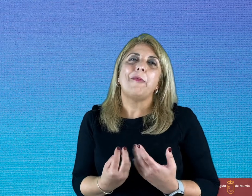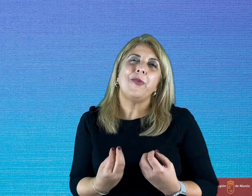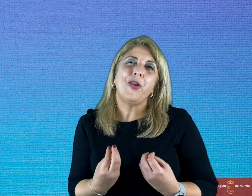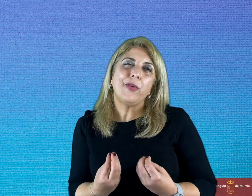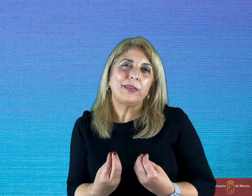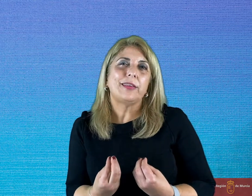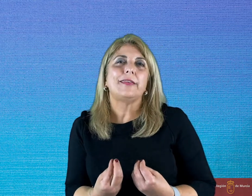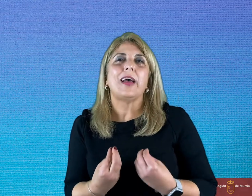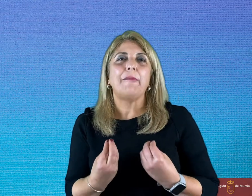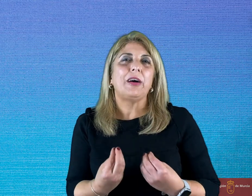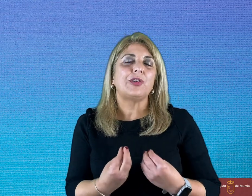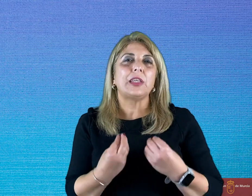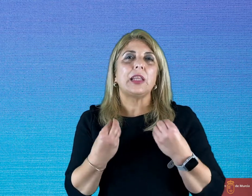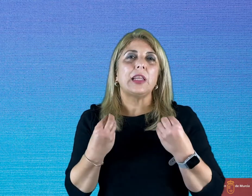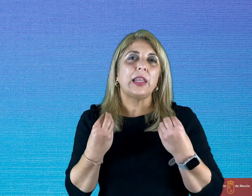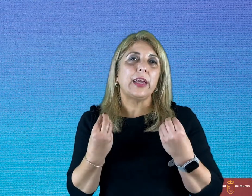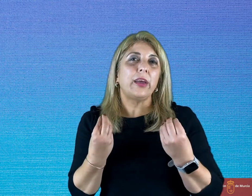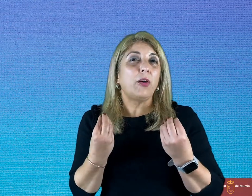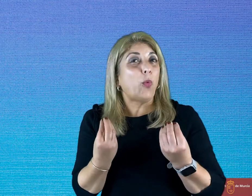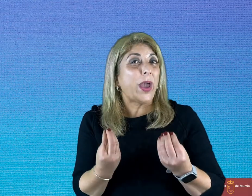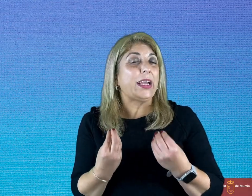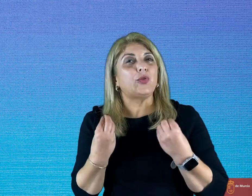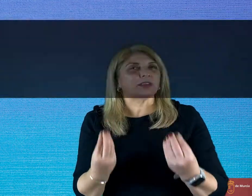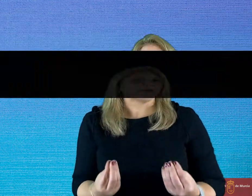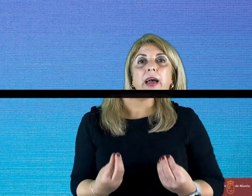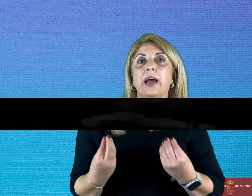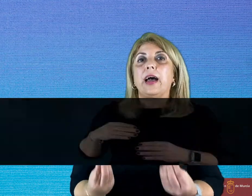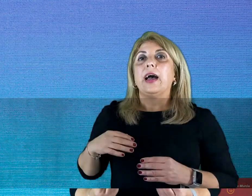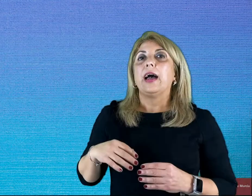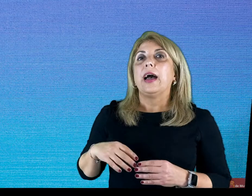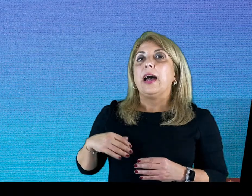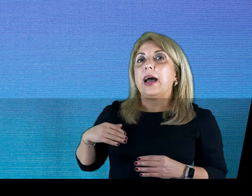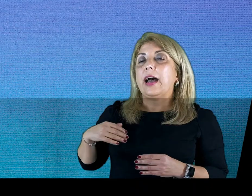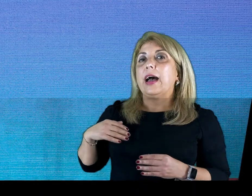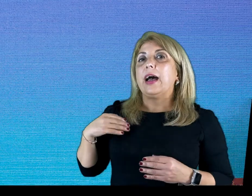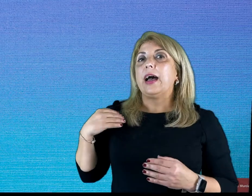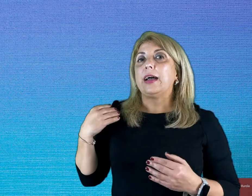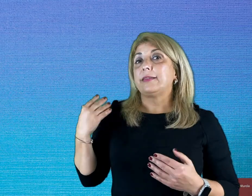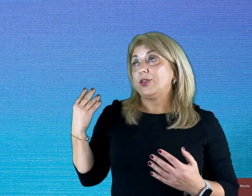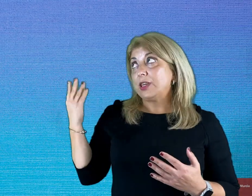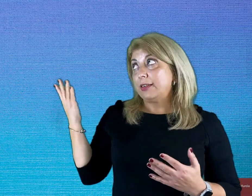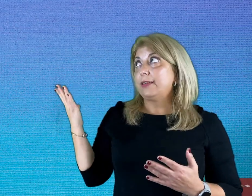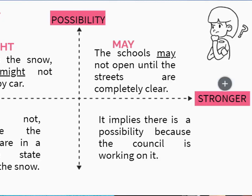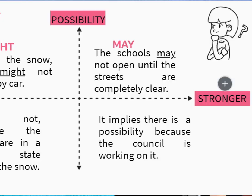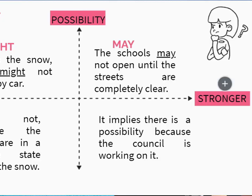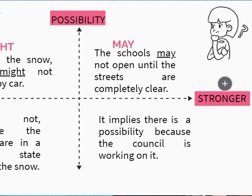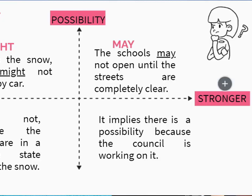nuances about the way to express possibility. As you can see in the diagram,